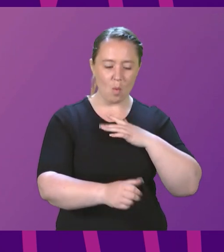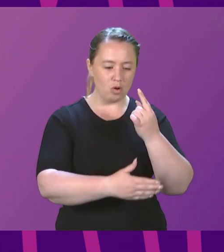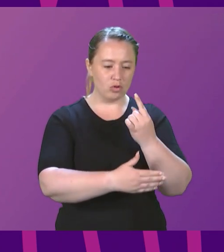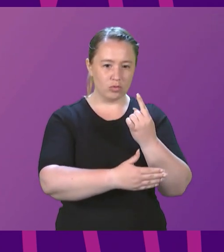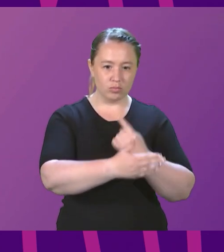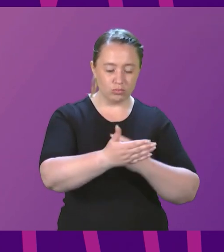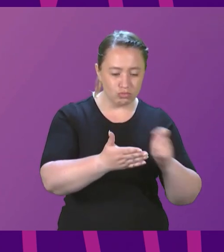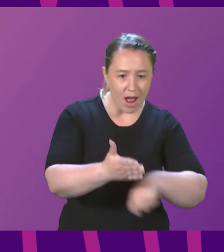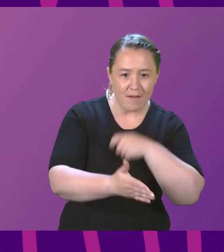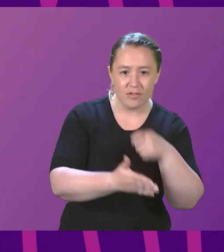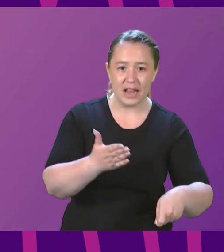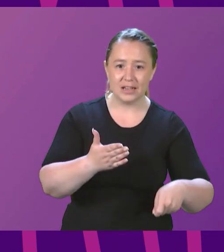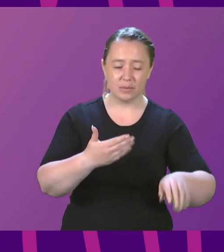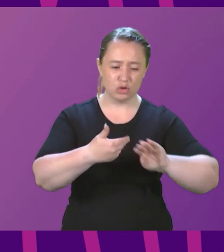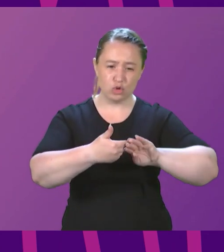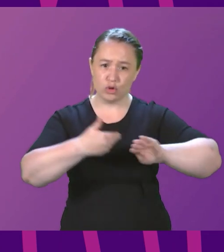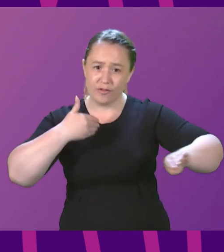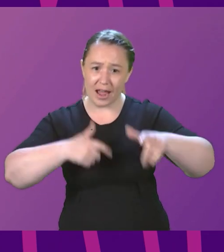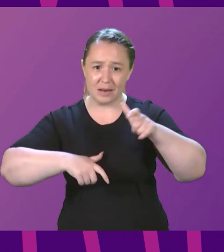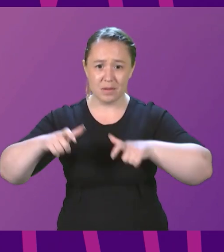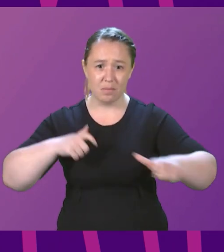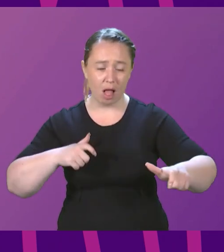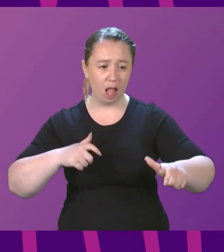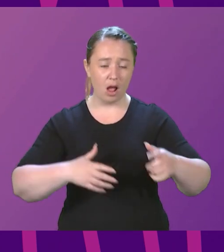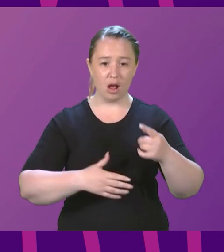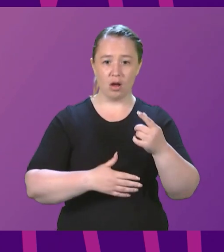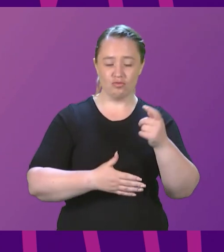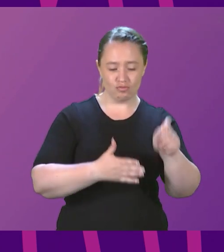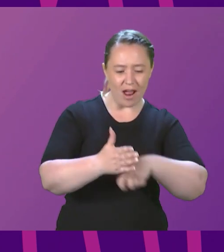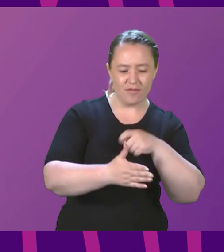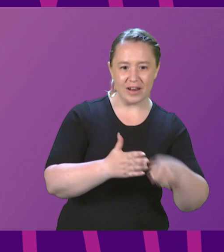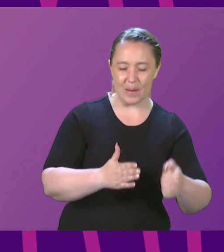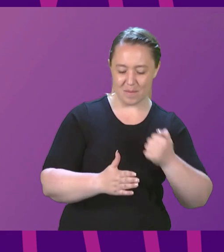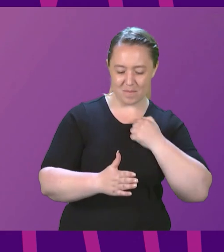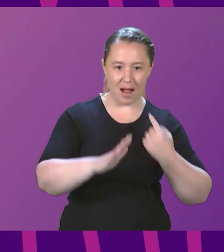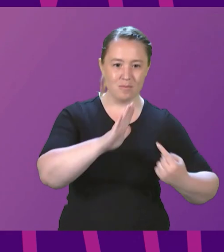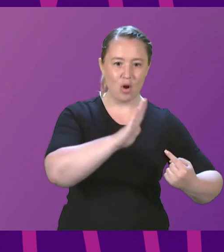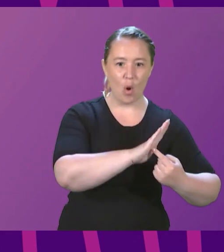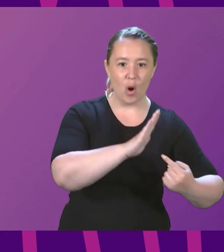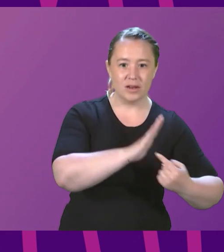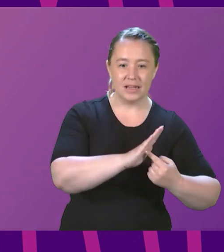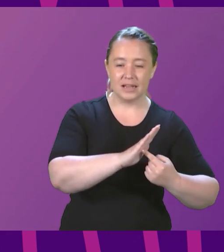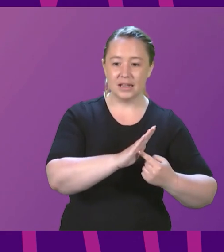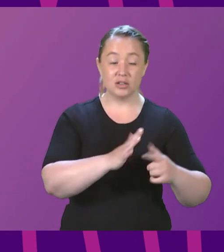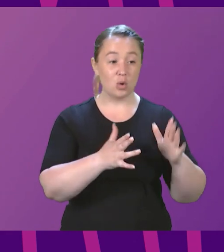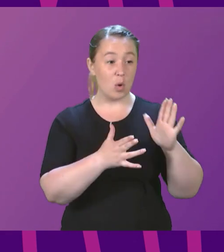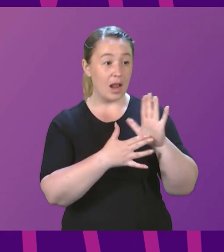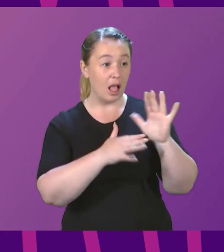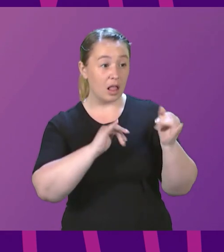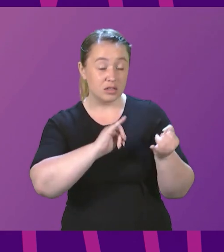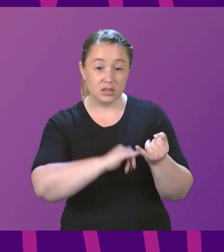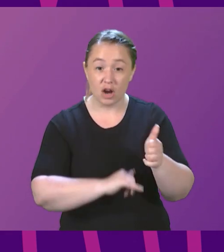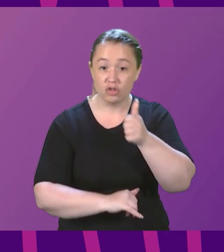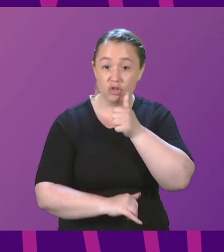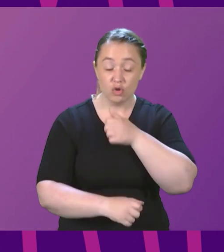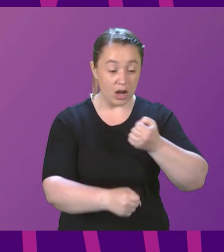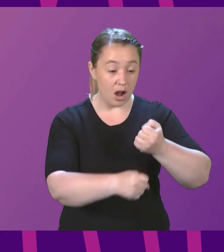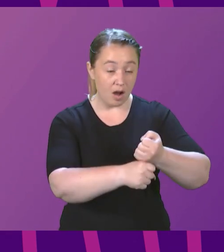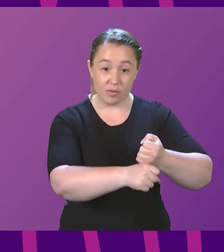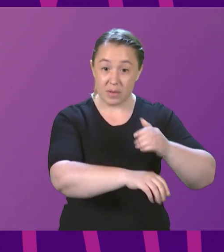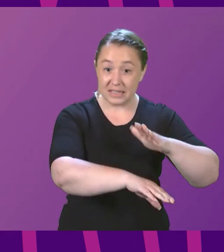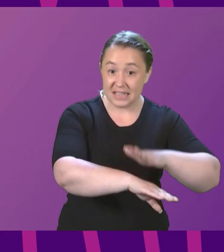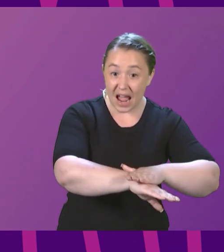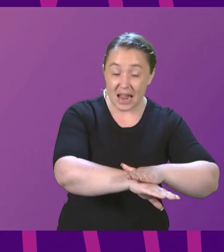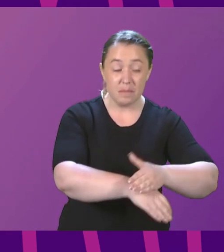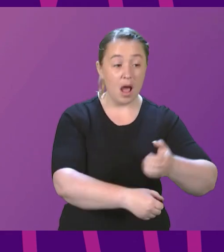their top priority. She will use government time and resources to further her plan